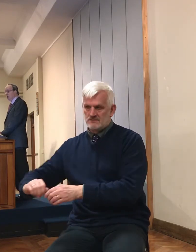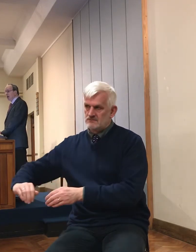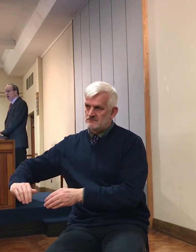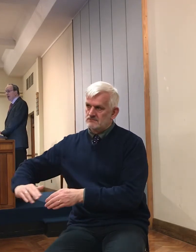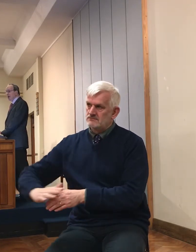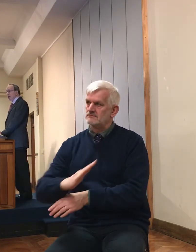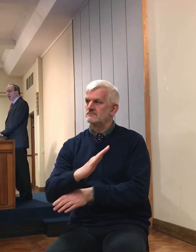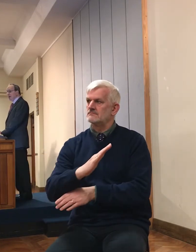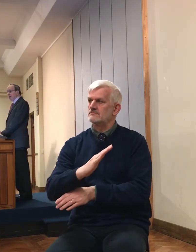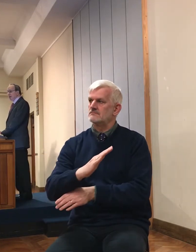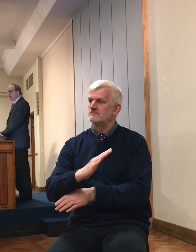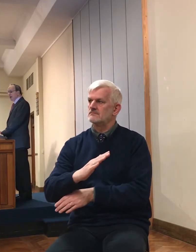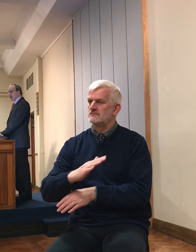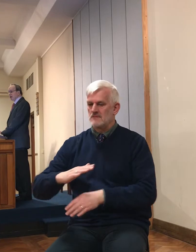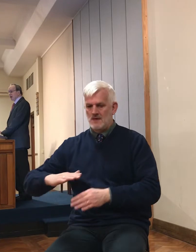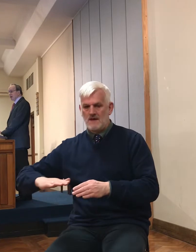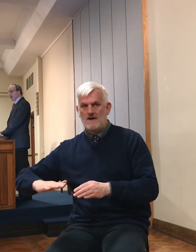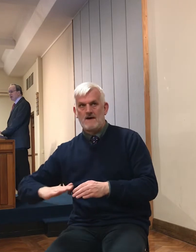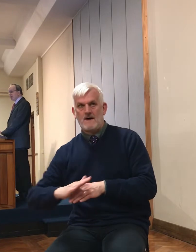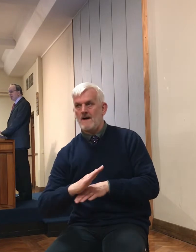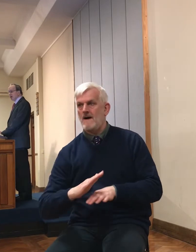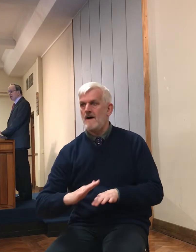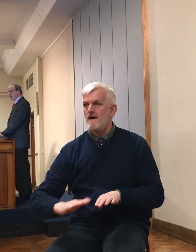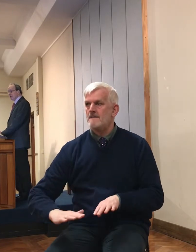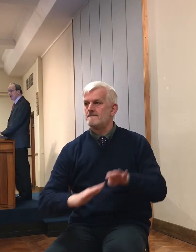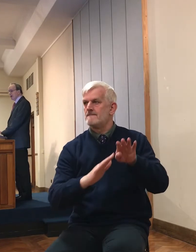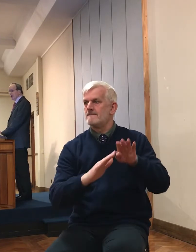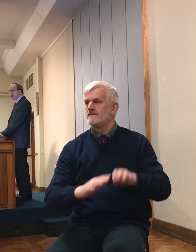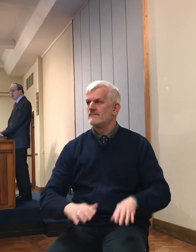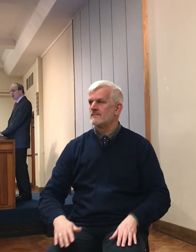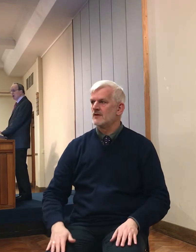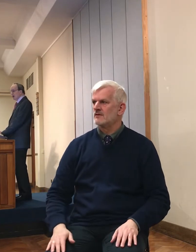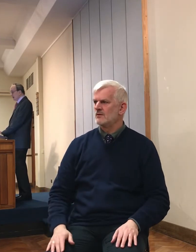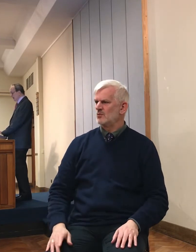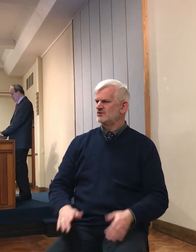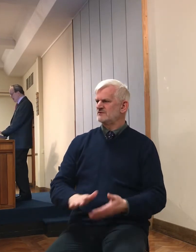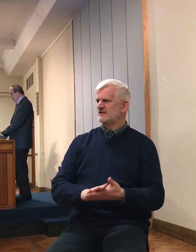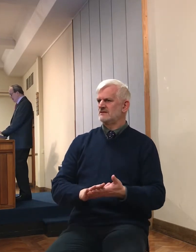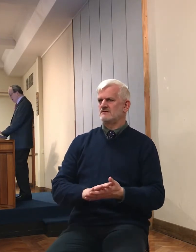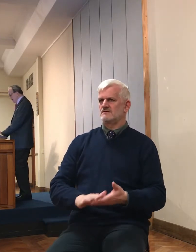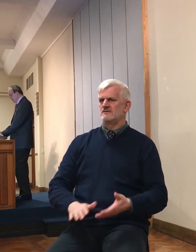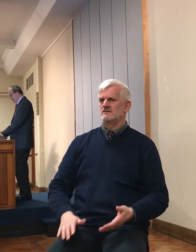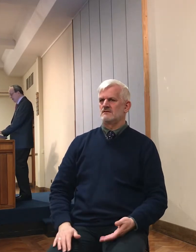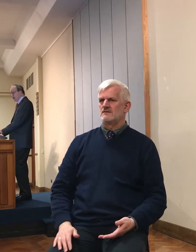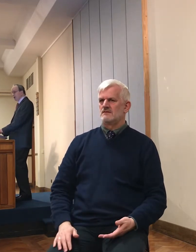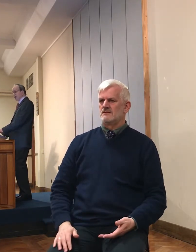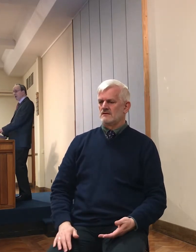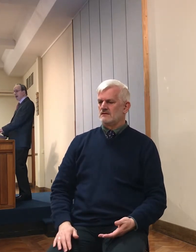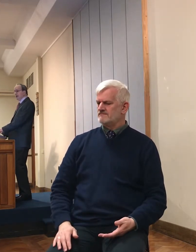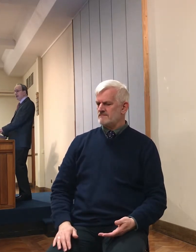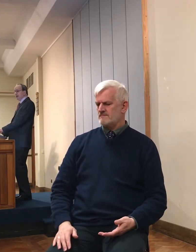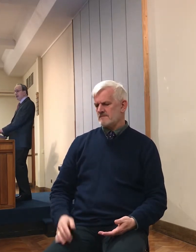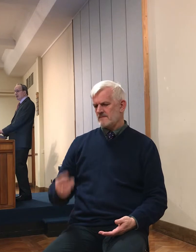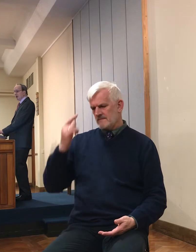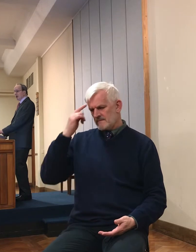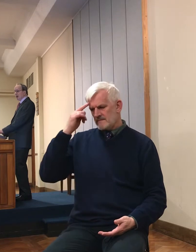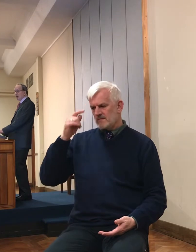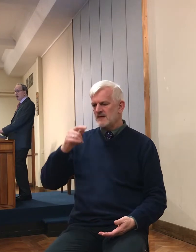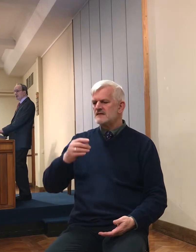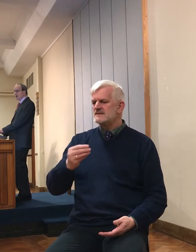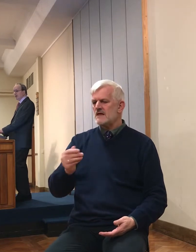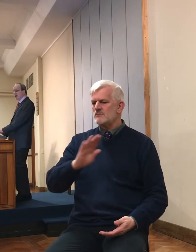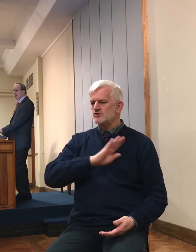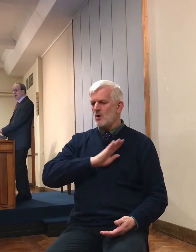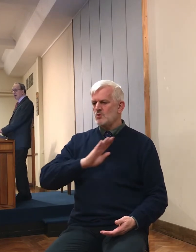is a good one. I expect there were grumblings. We are having to defend the